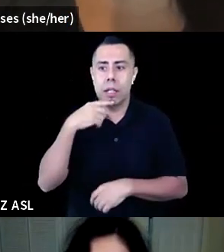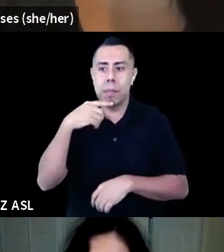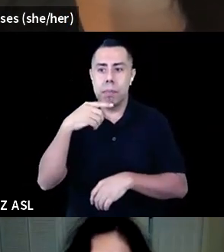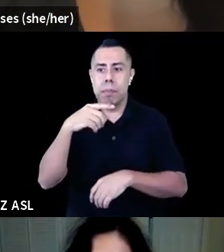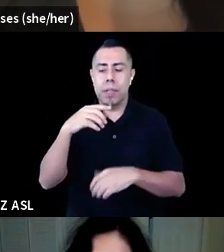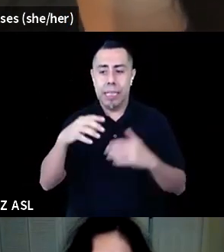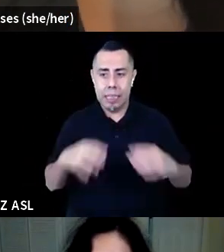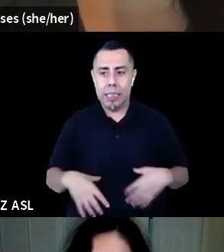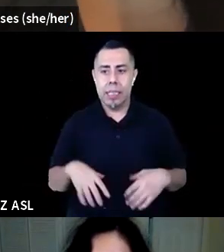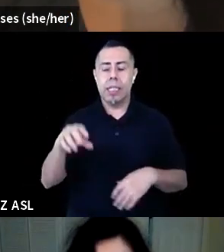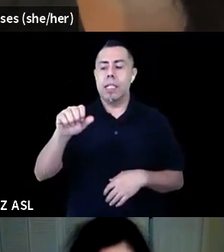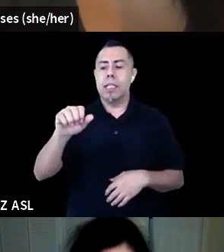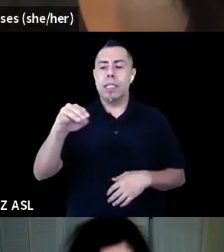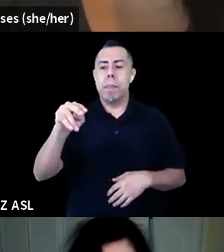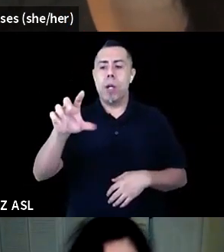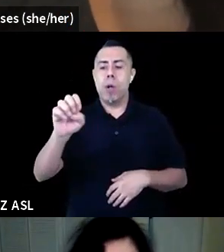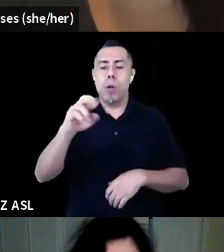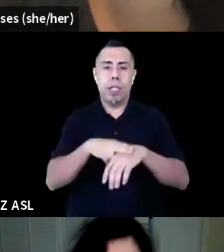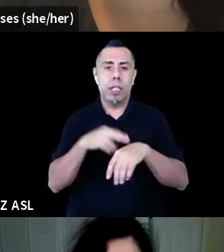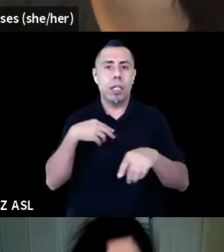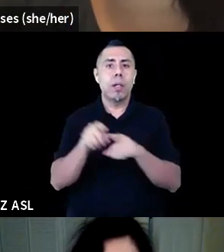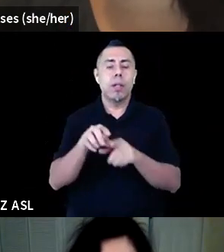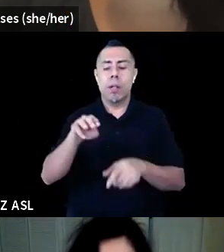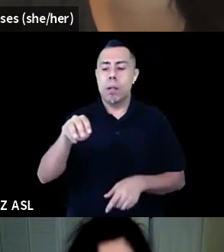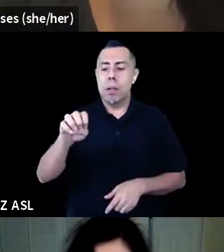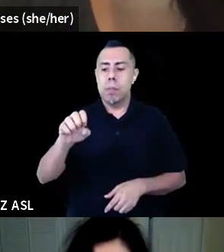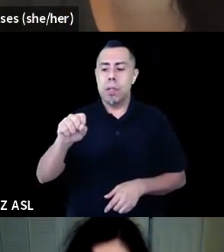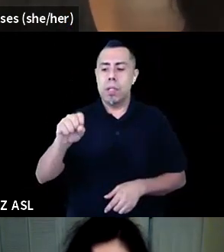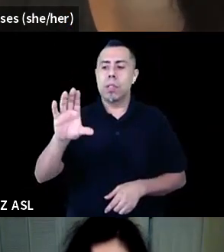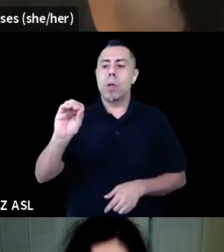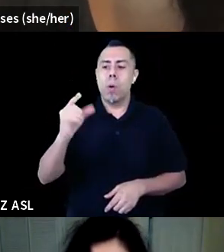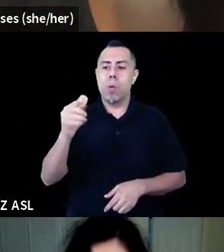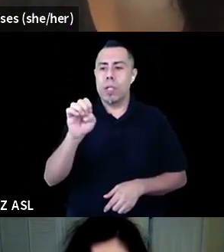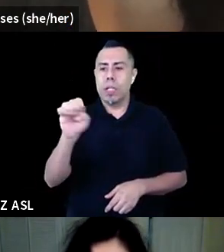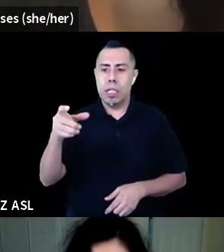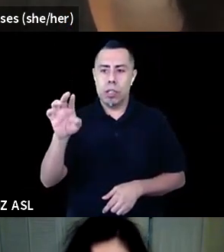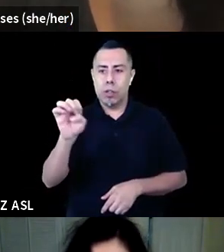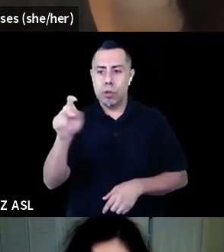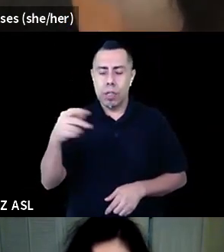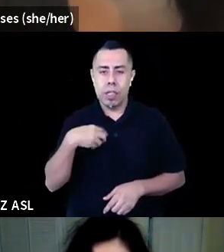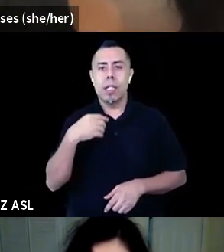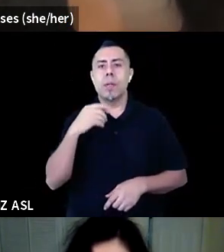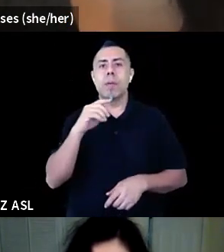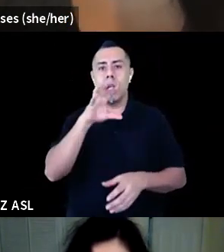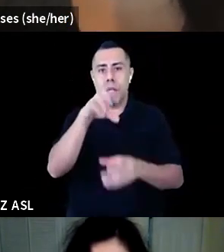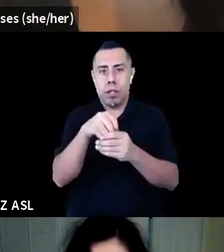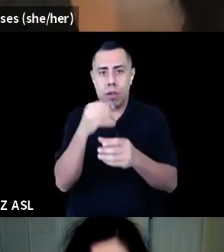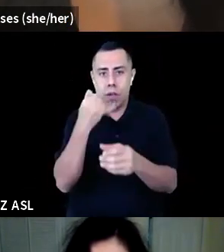I am also in Muscogee Creek. I use she, her pronouns, and I am calling from the Muscogee Creek Reservation in the site of the